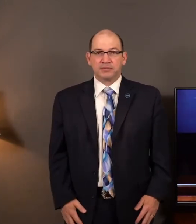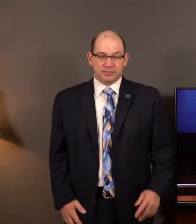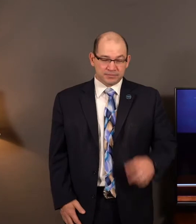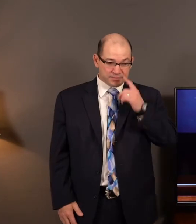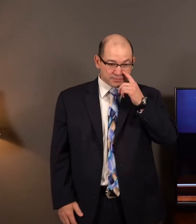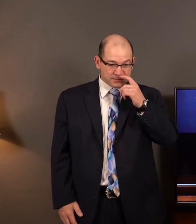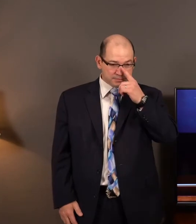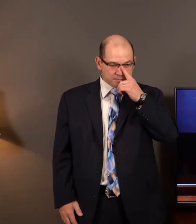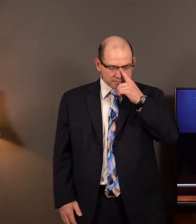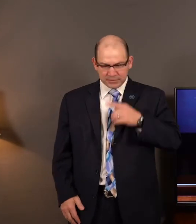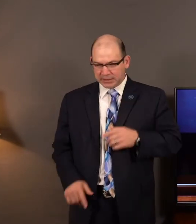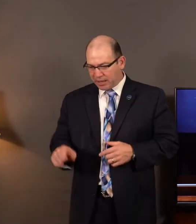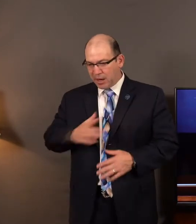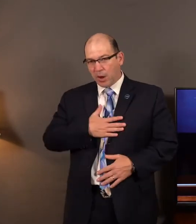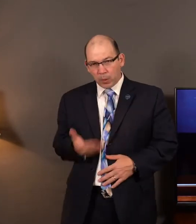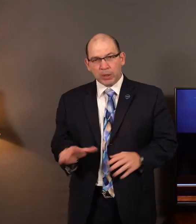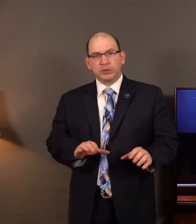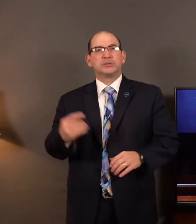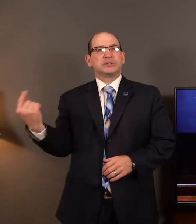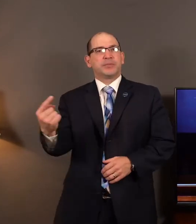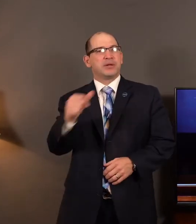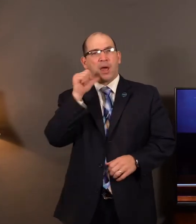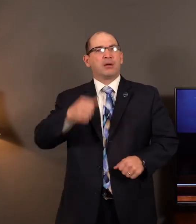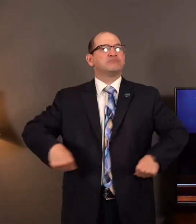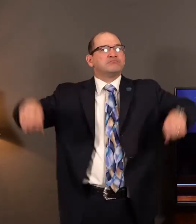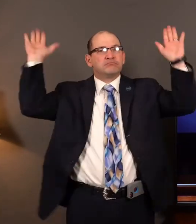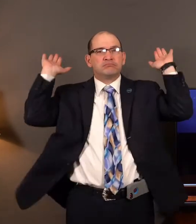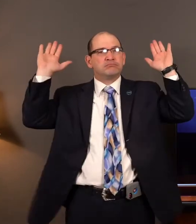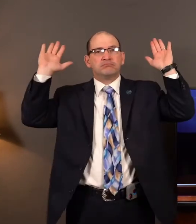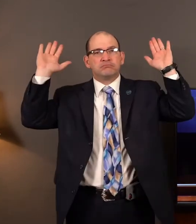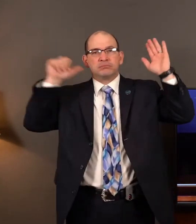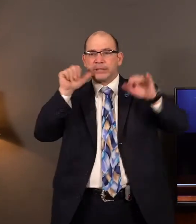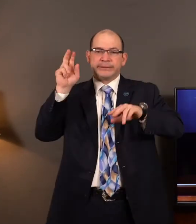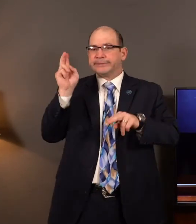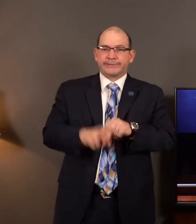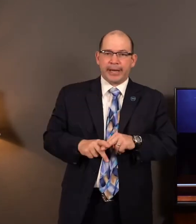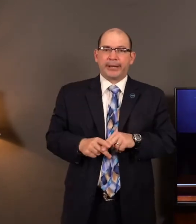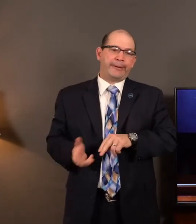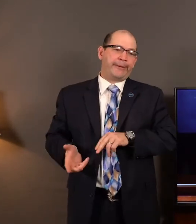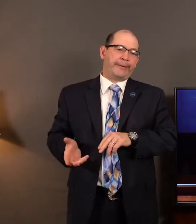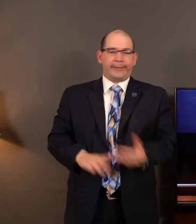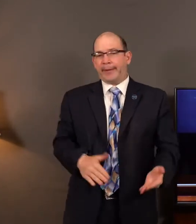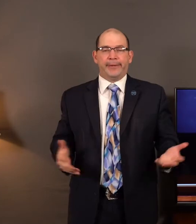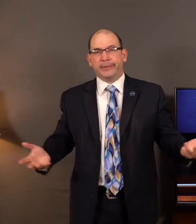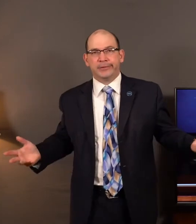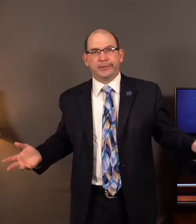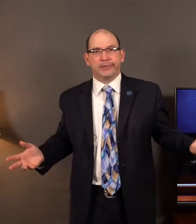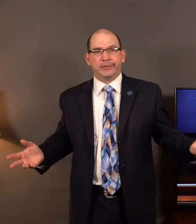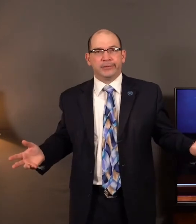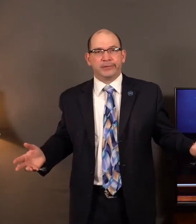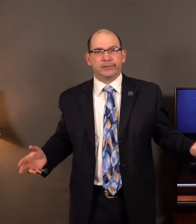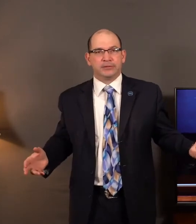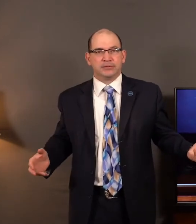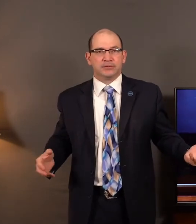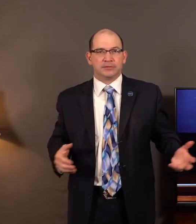action. That they were not going to just give up. They weren't going to just sit outside the city and say you know it's really a bad time.